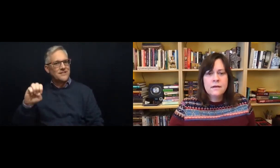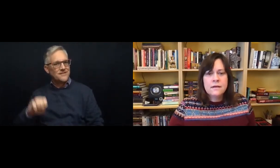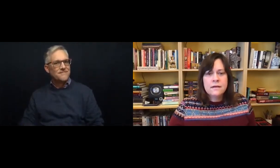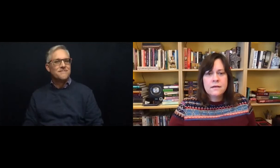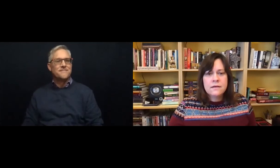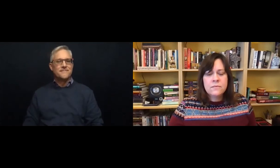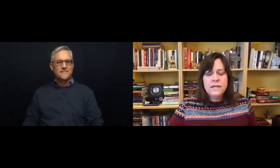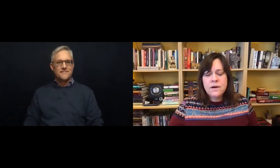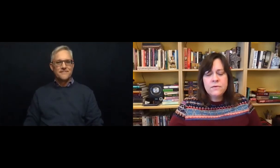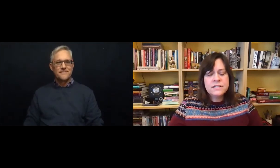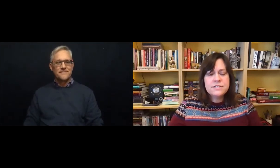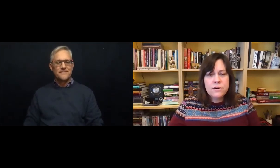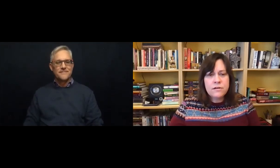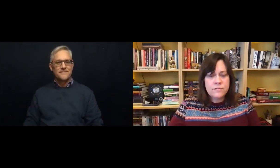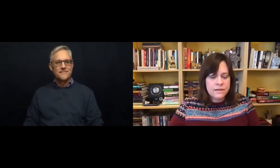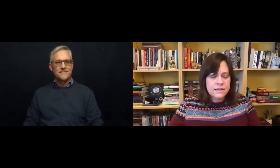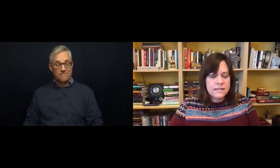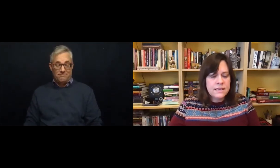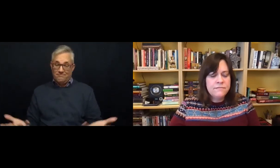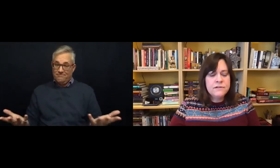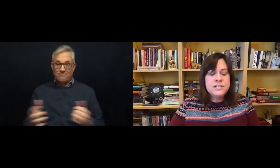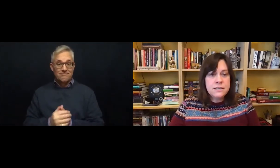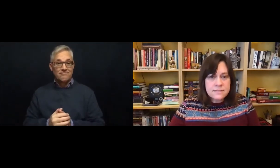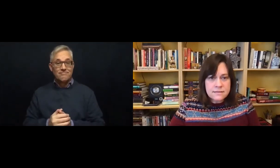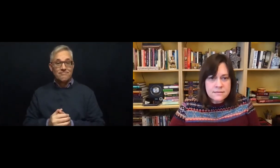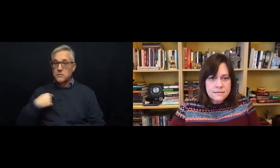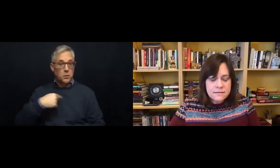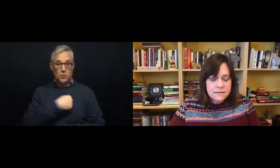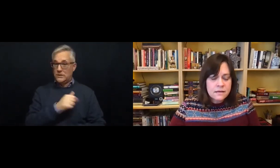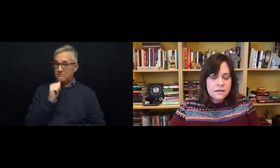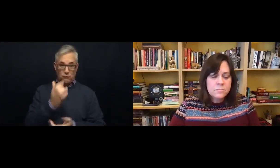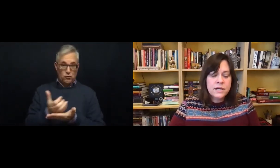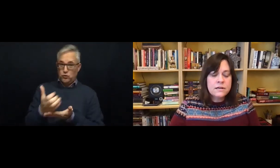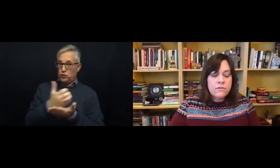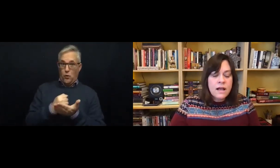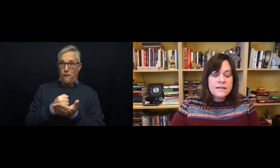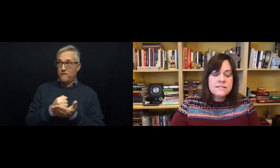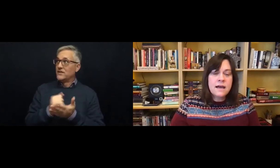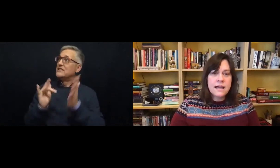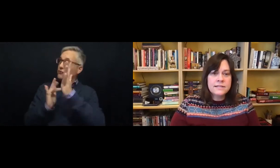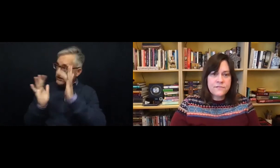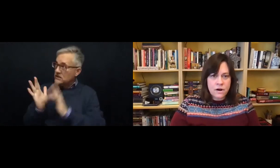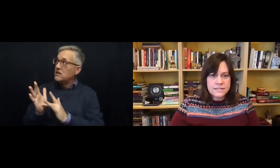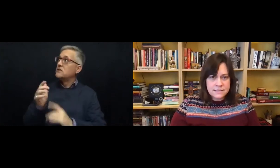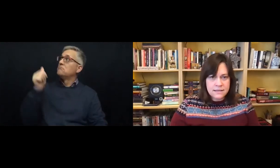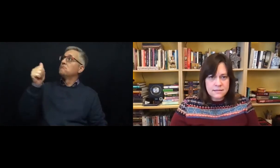we don't deserve the gift of Jesus but Christ dies for our sins